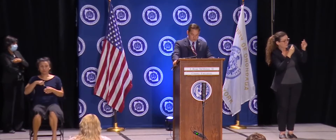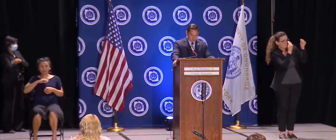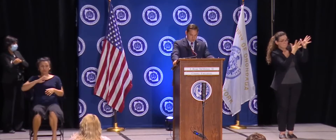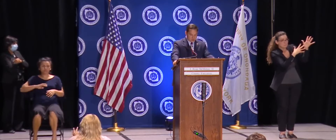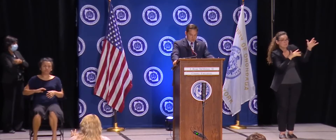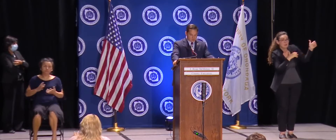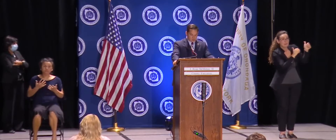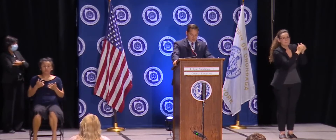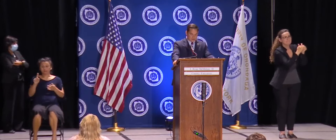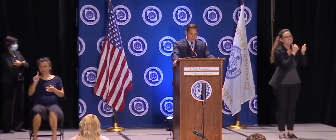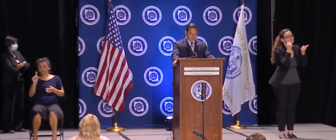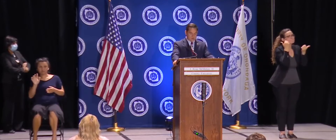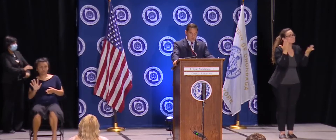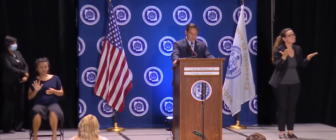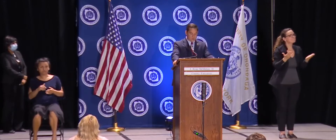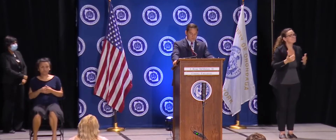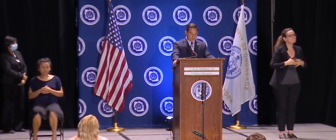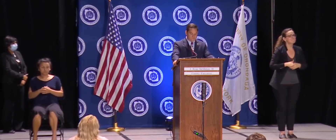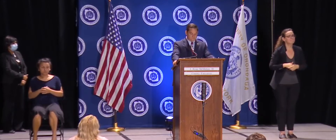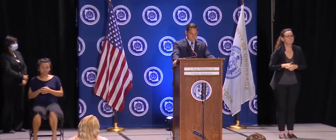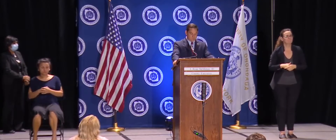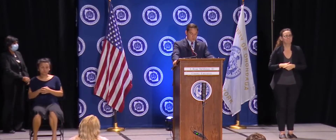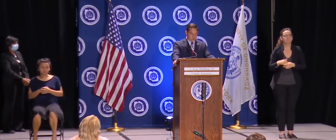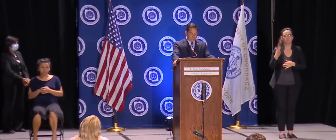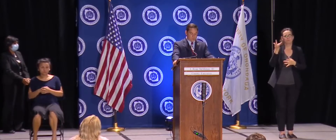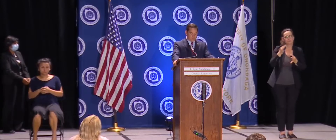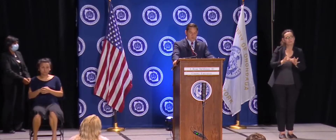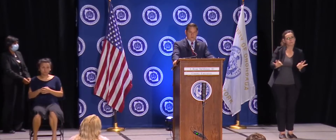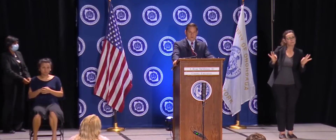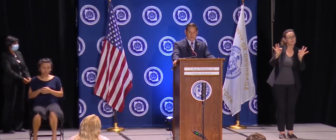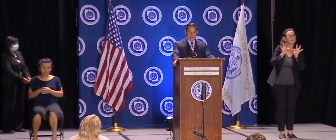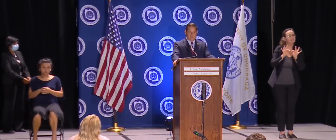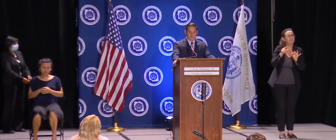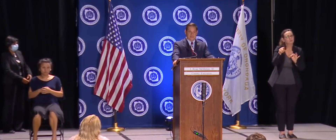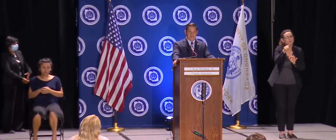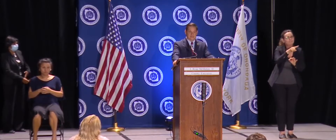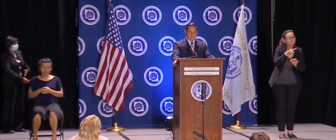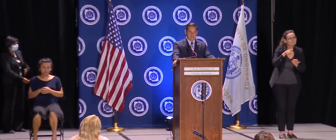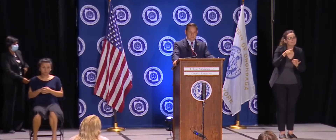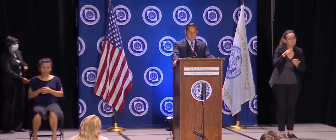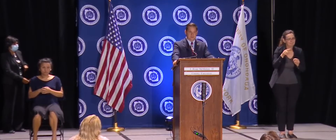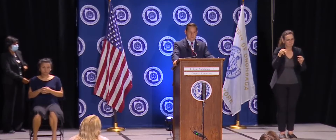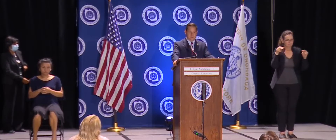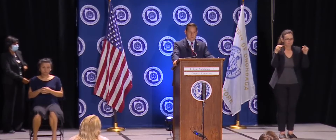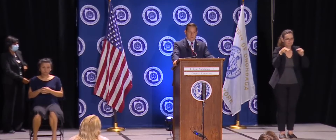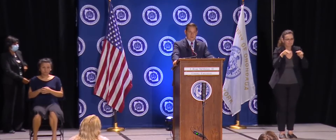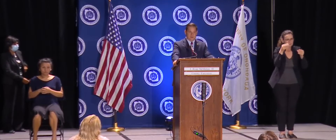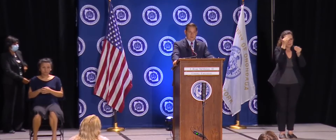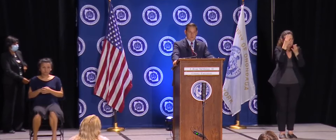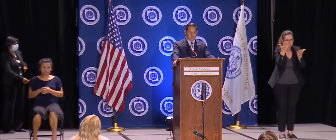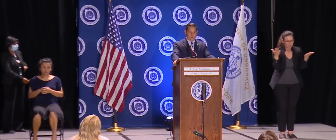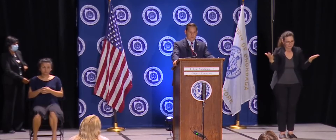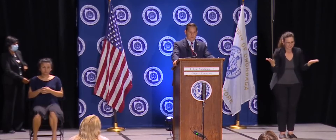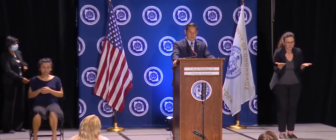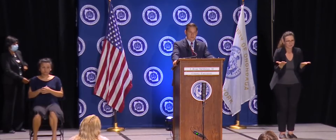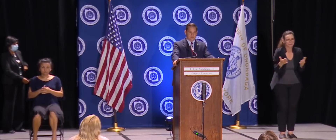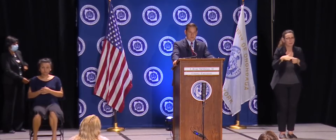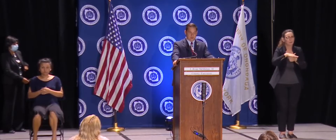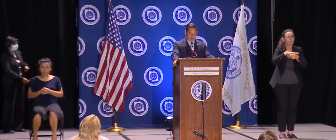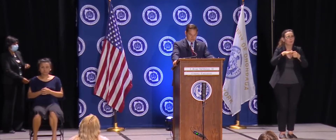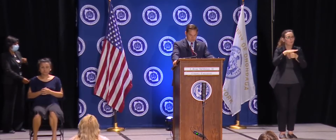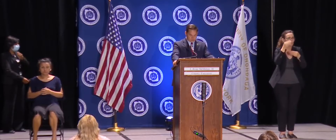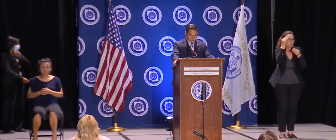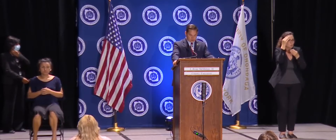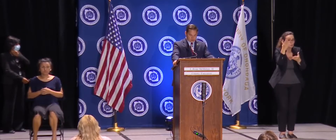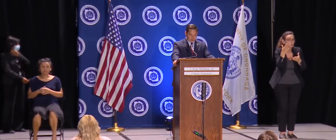Forward page. So, again, that's why we always say we're the clearinghouse of cases because Dr. Gupta and her team